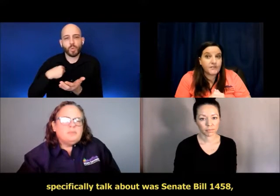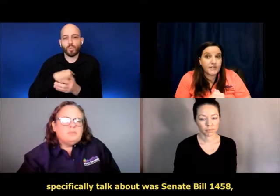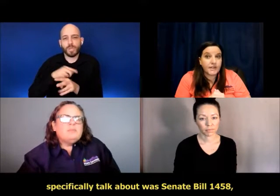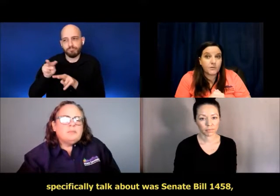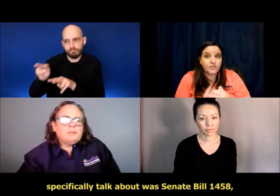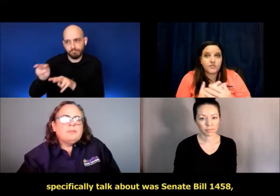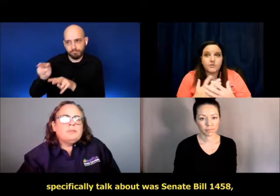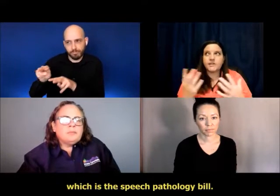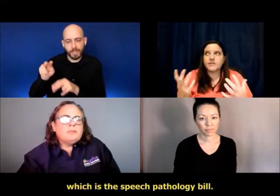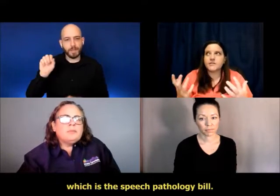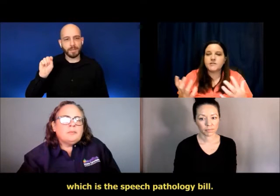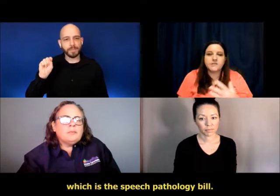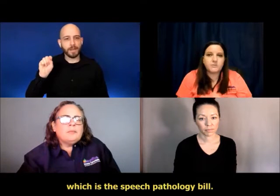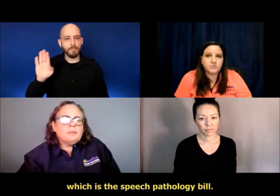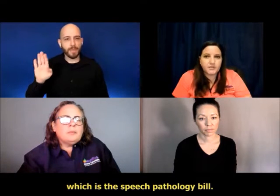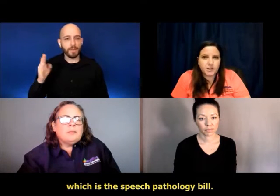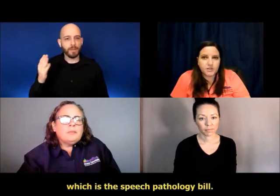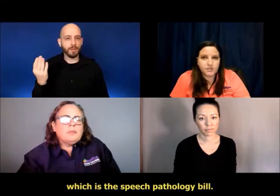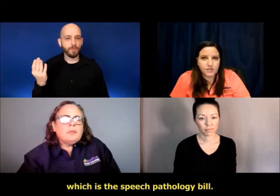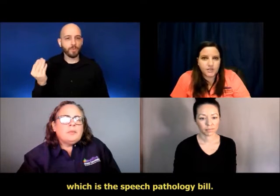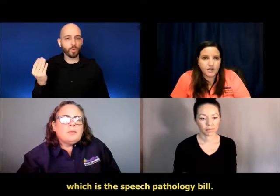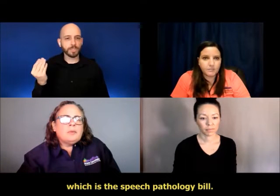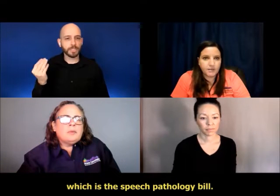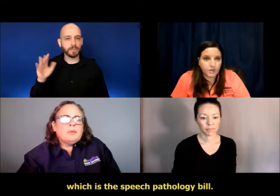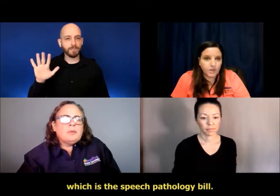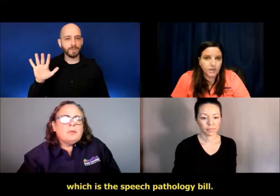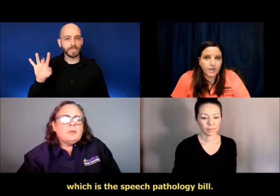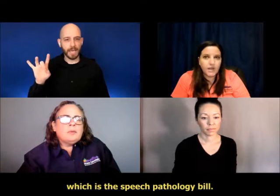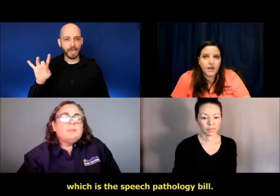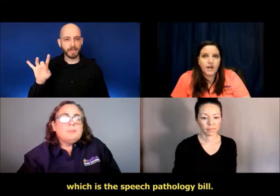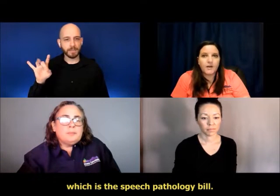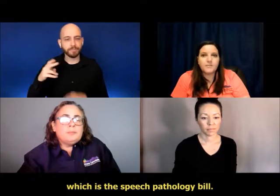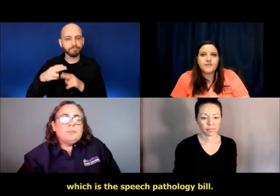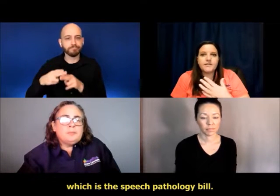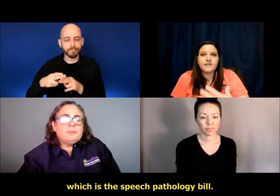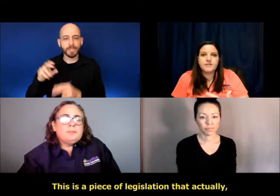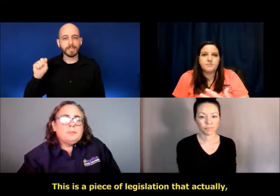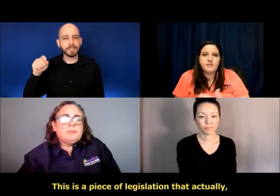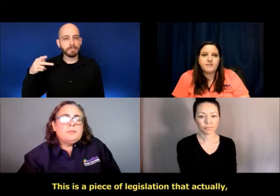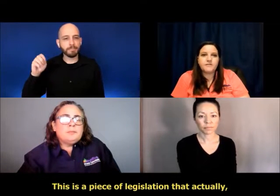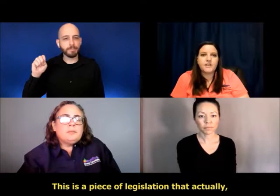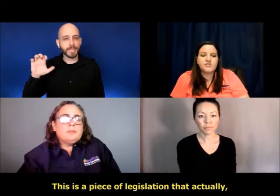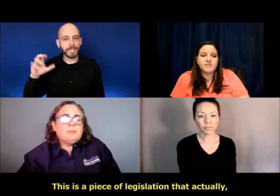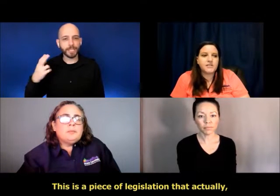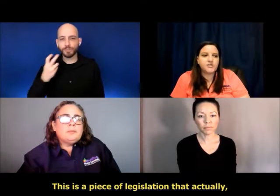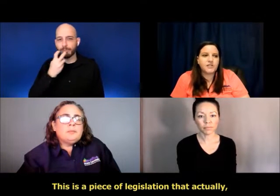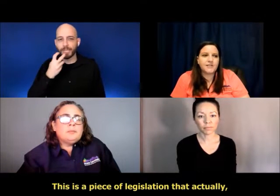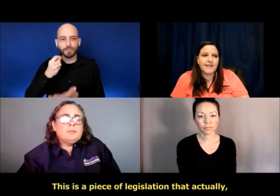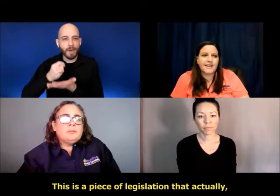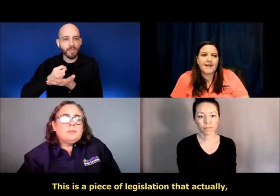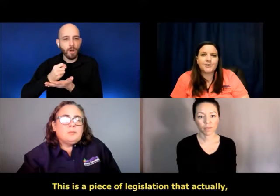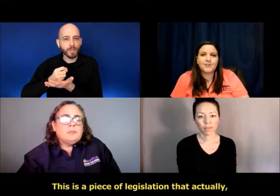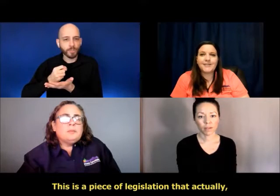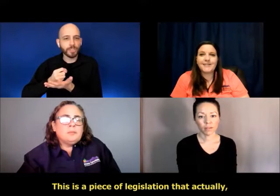1458, which is the speech pathology bill. Um, this is a piece of legislation that actually